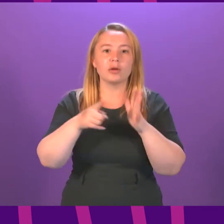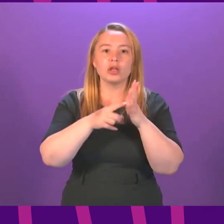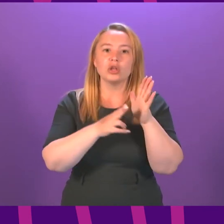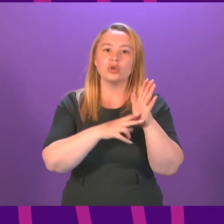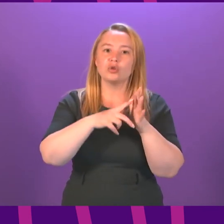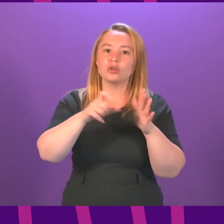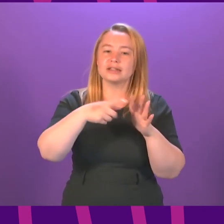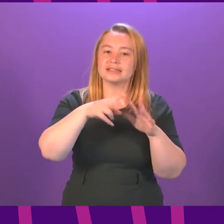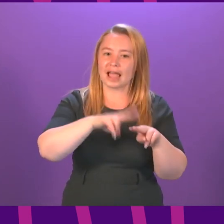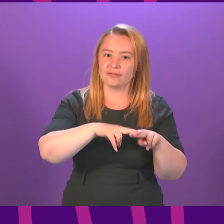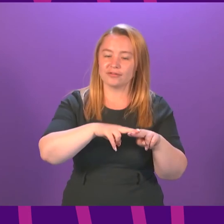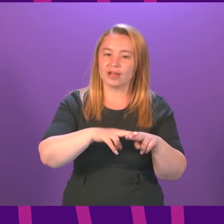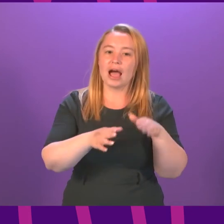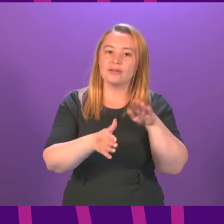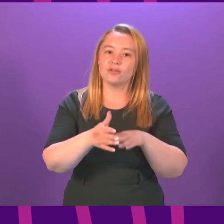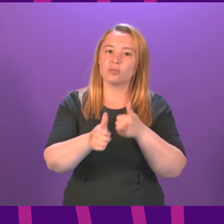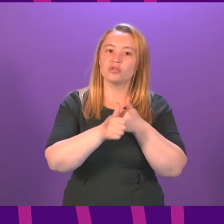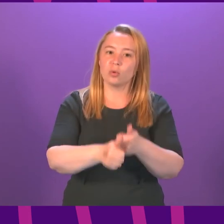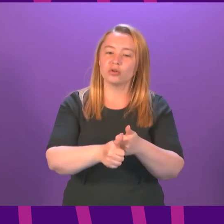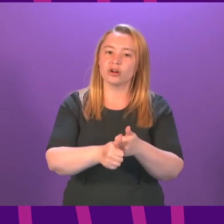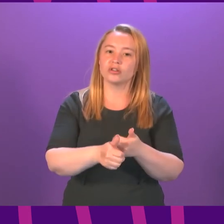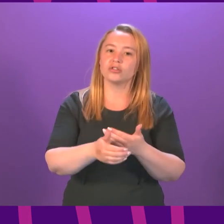supporters to the leaders of the G7